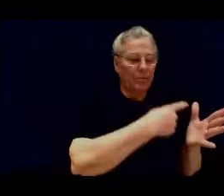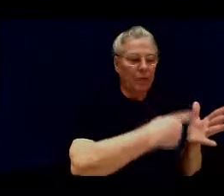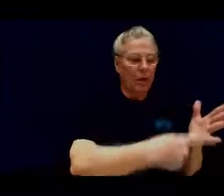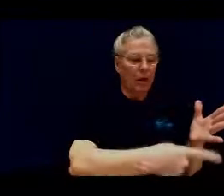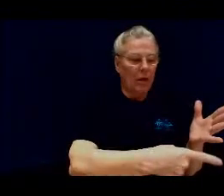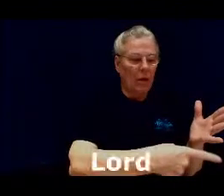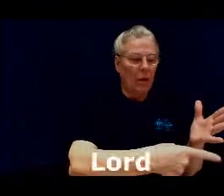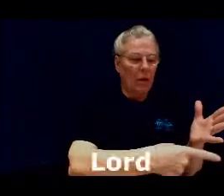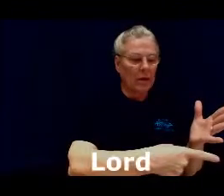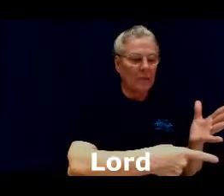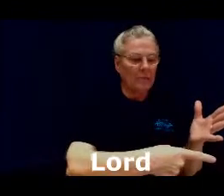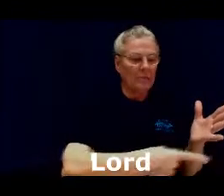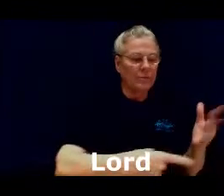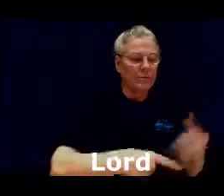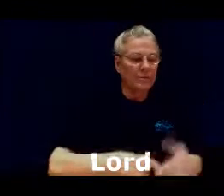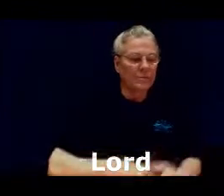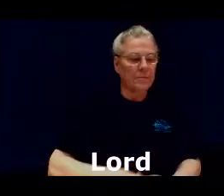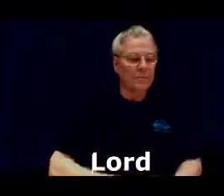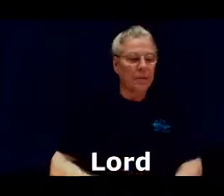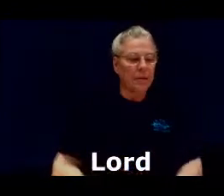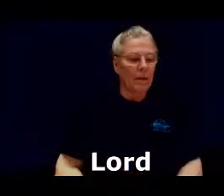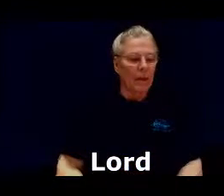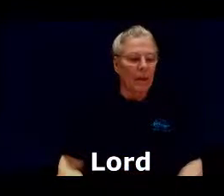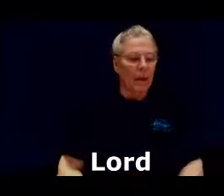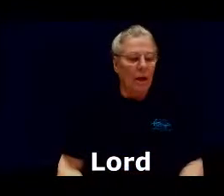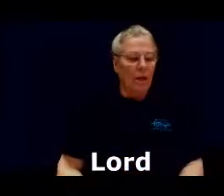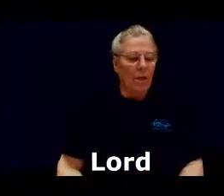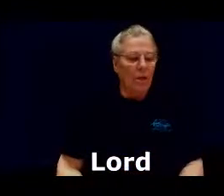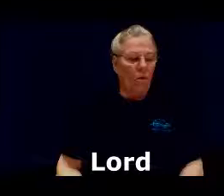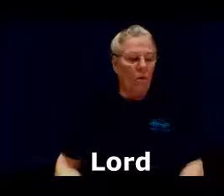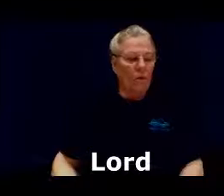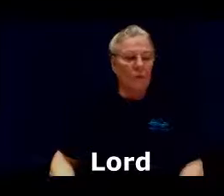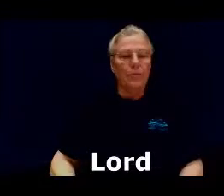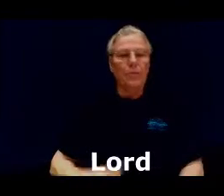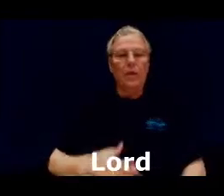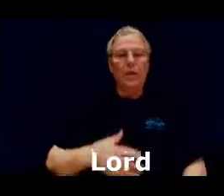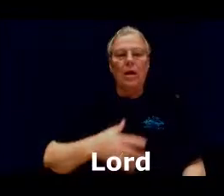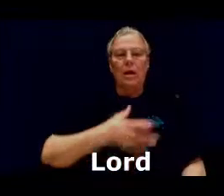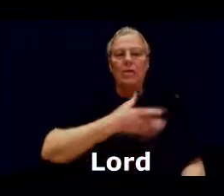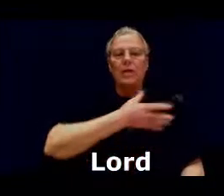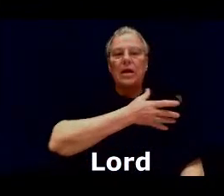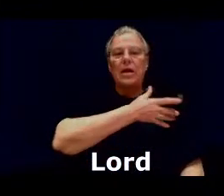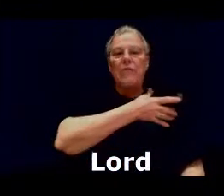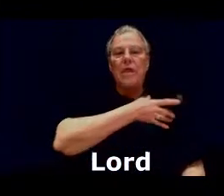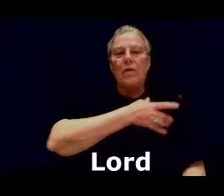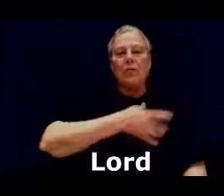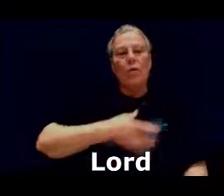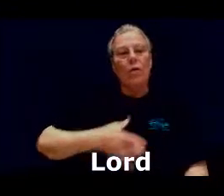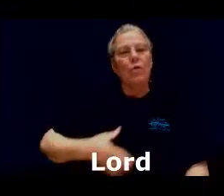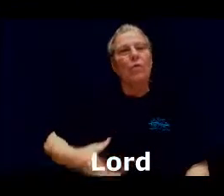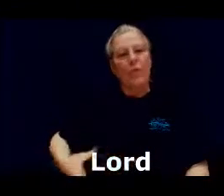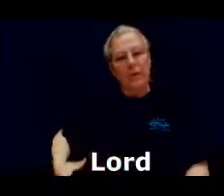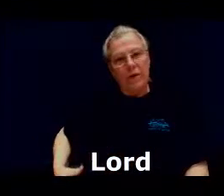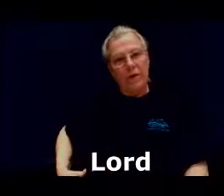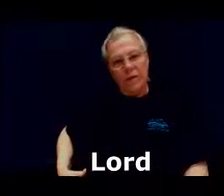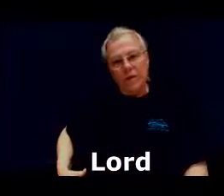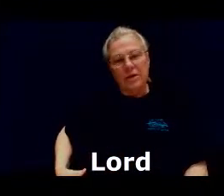what Lord think of that royal ribbon on Miss